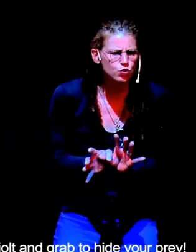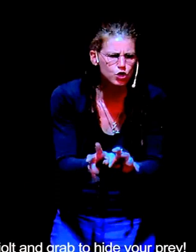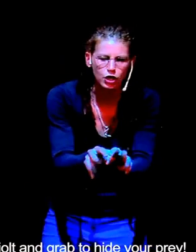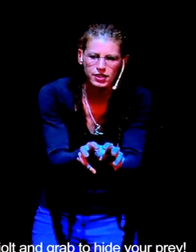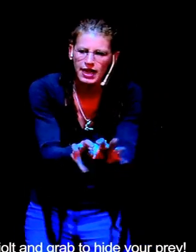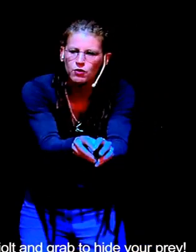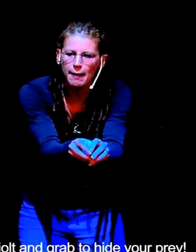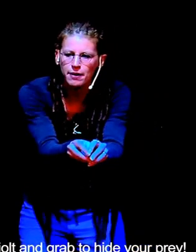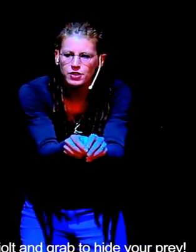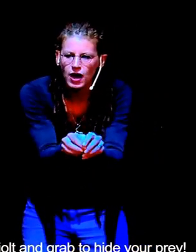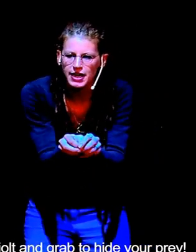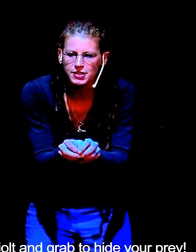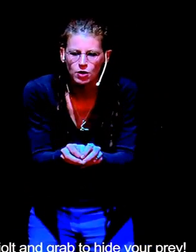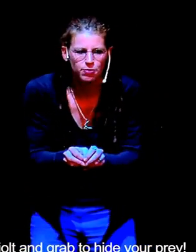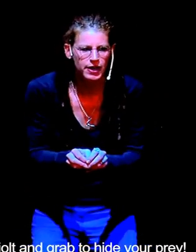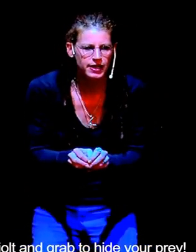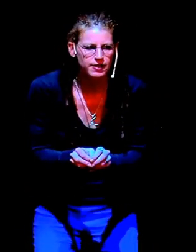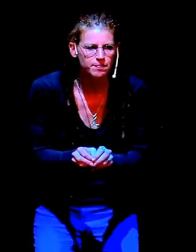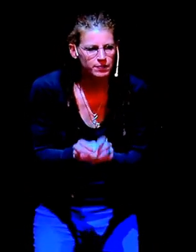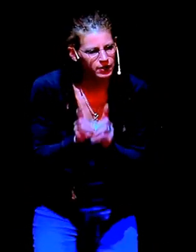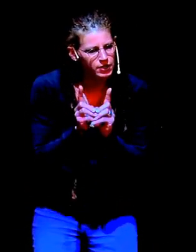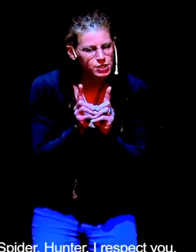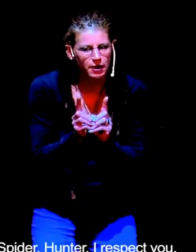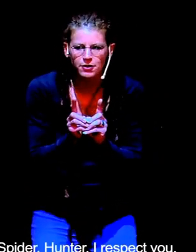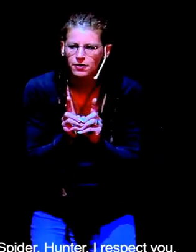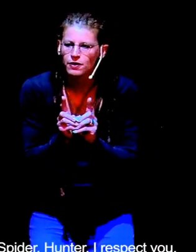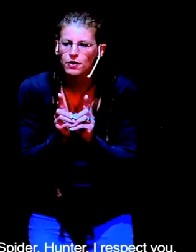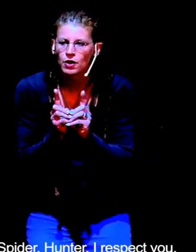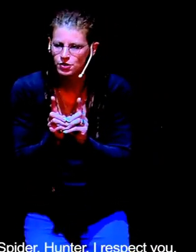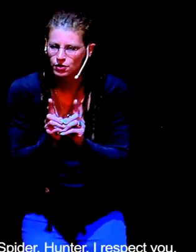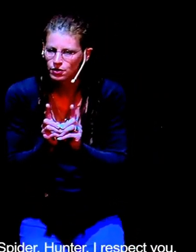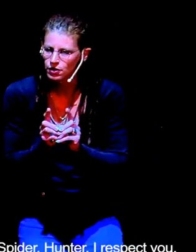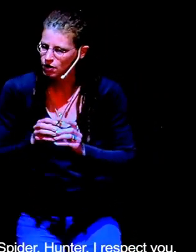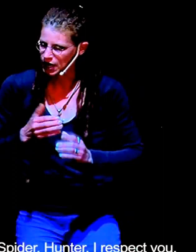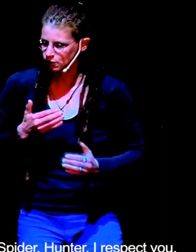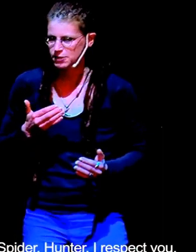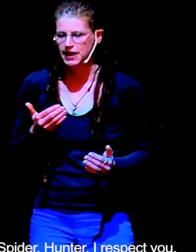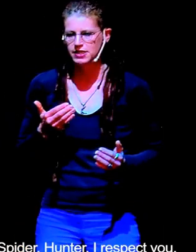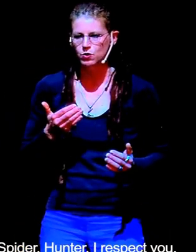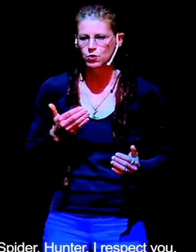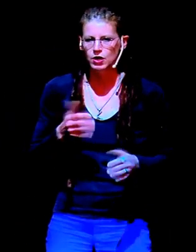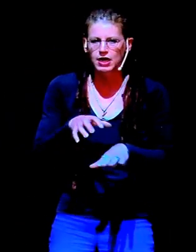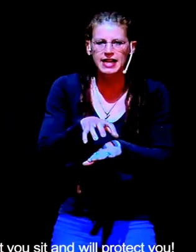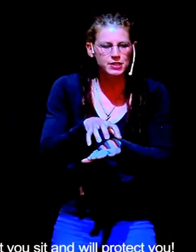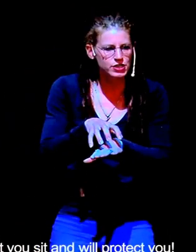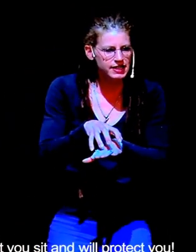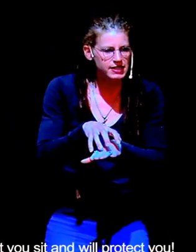You jump and grab to hide your prey, Spider, hunter, I respect you, let you sit,